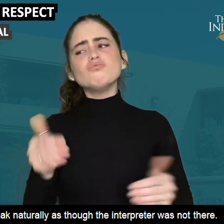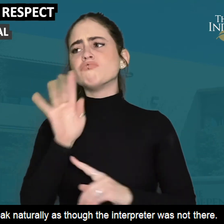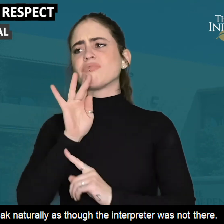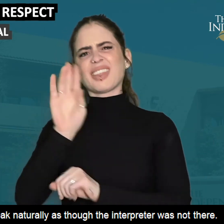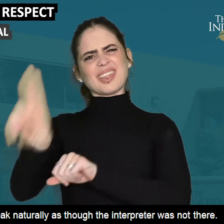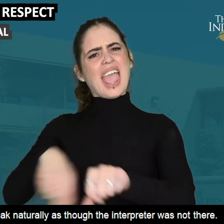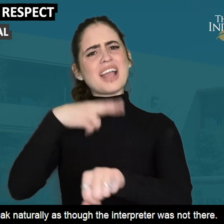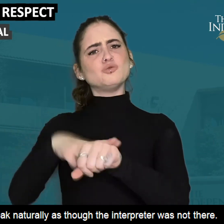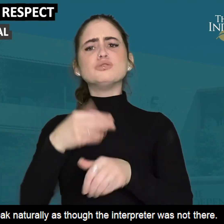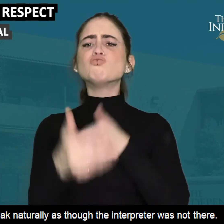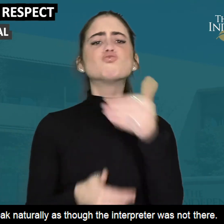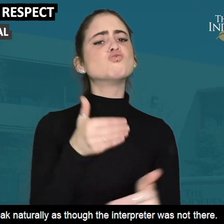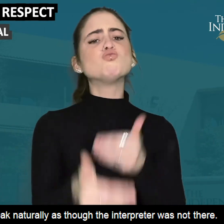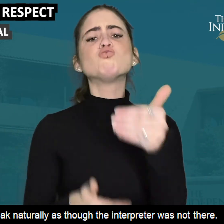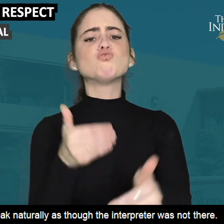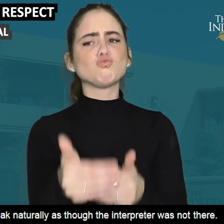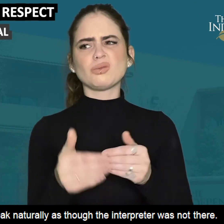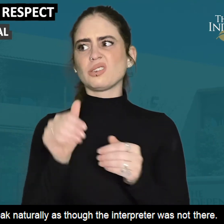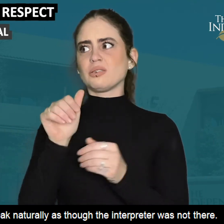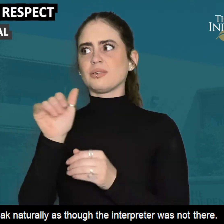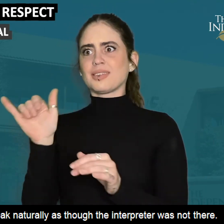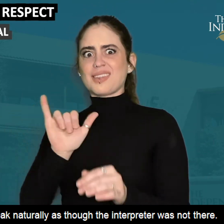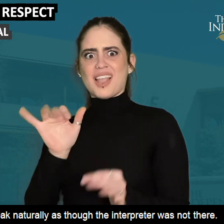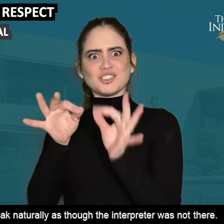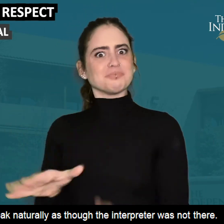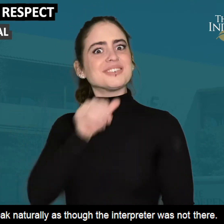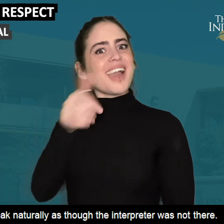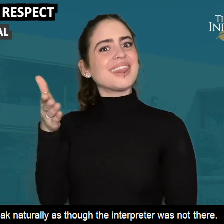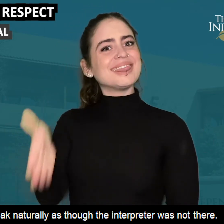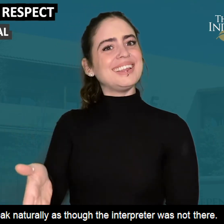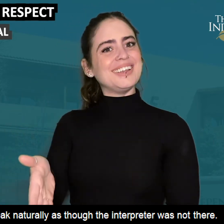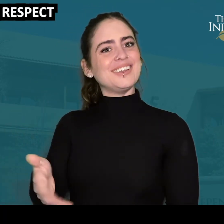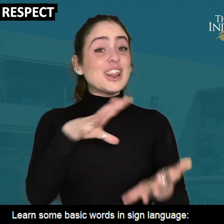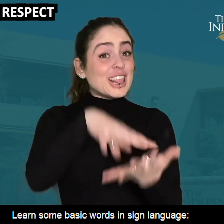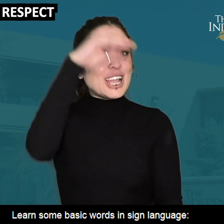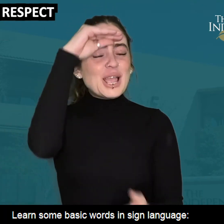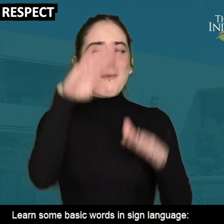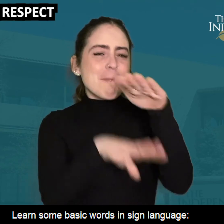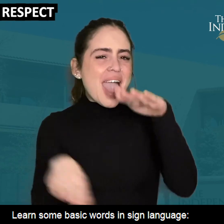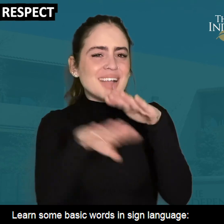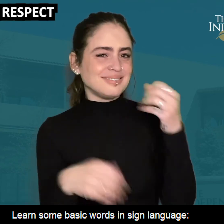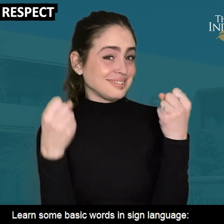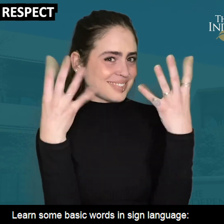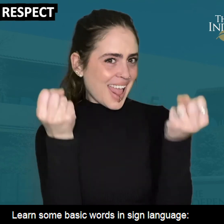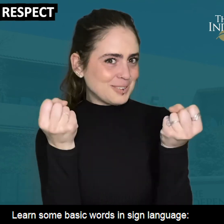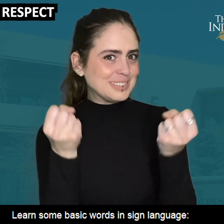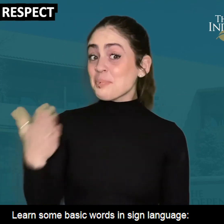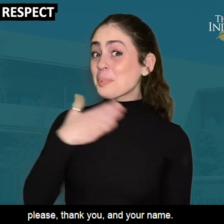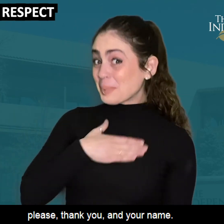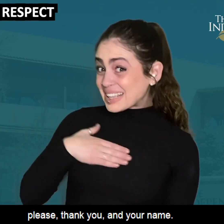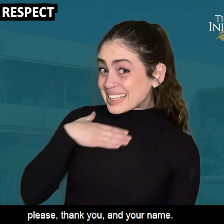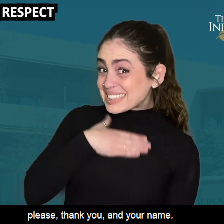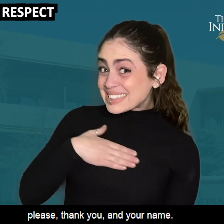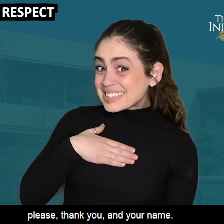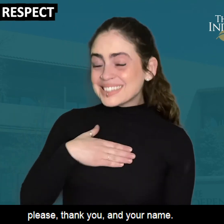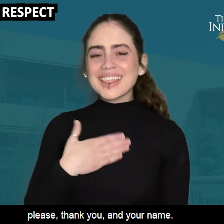Speak naturally, as if the interpreter was not there. Learn some basic words and sign language, please.